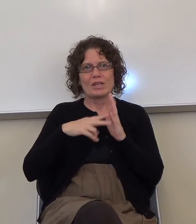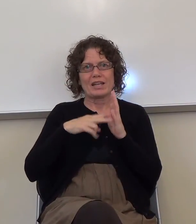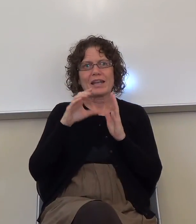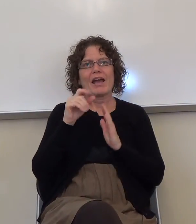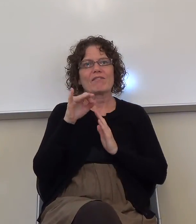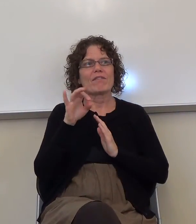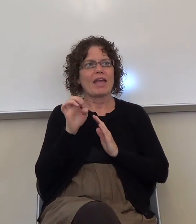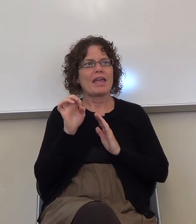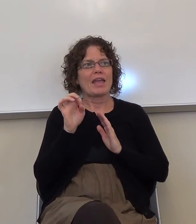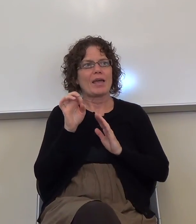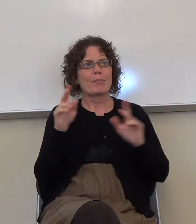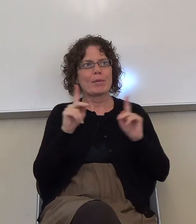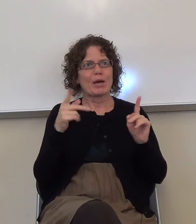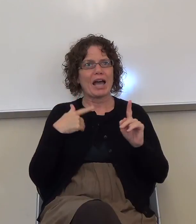three, you need to turn it in before you